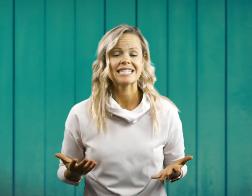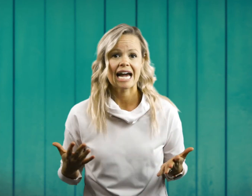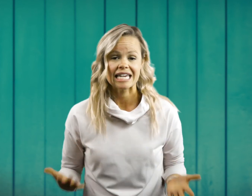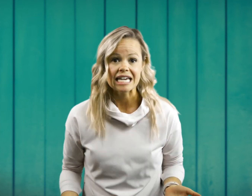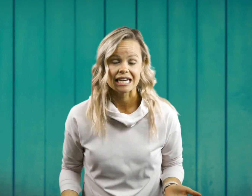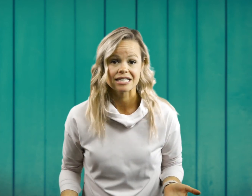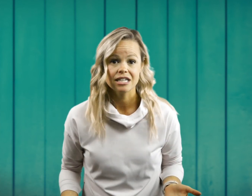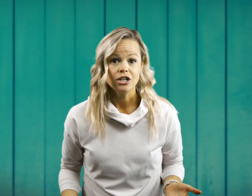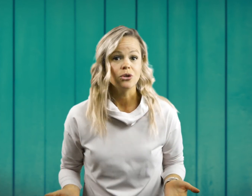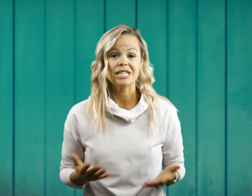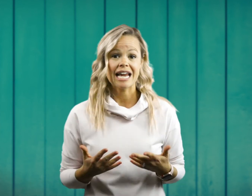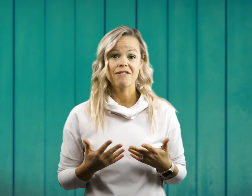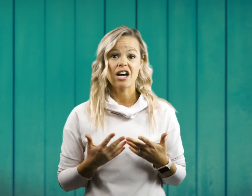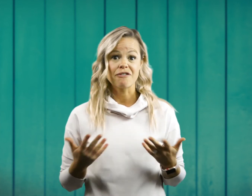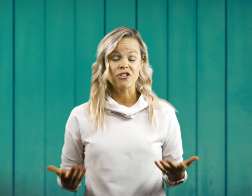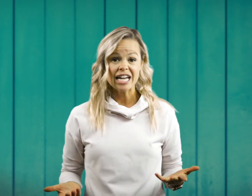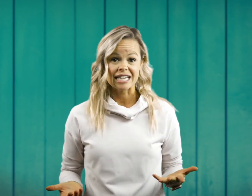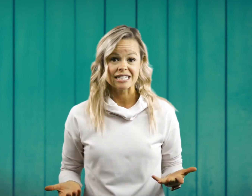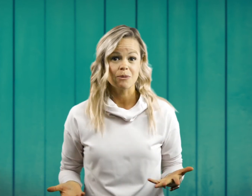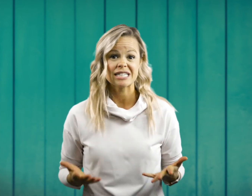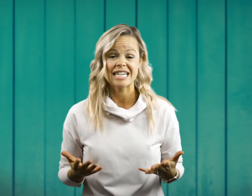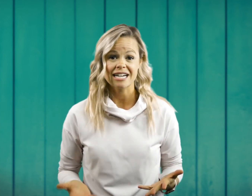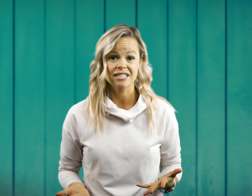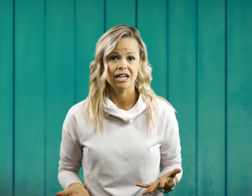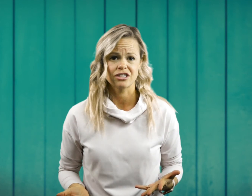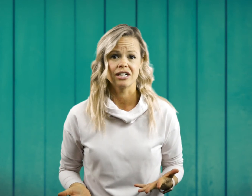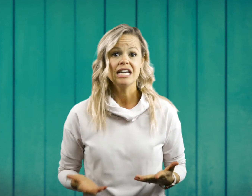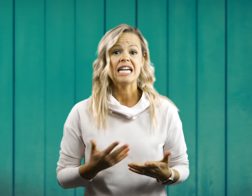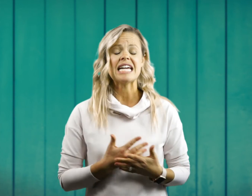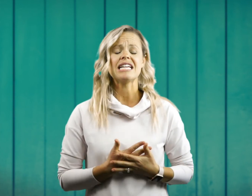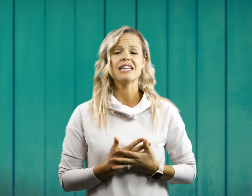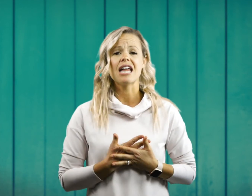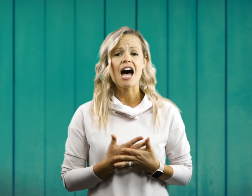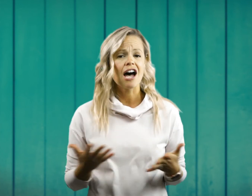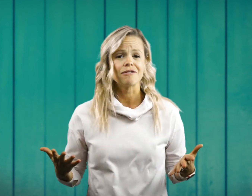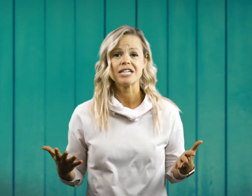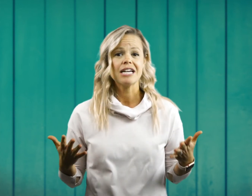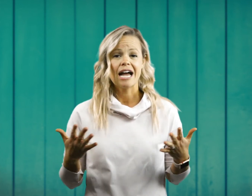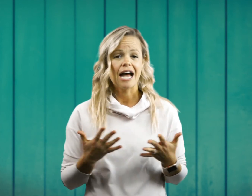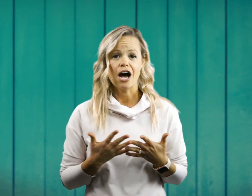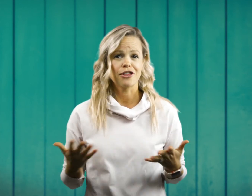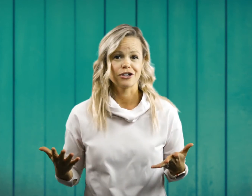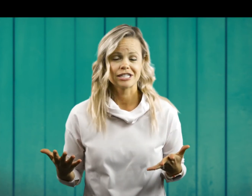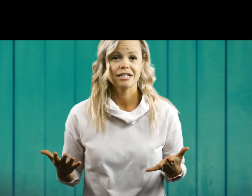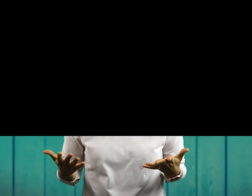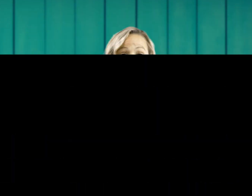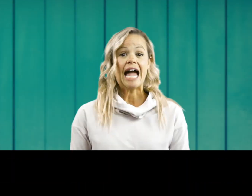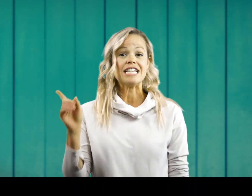Zacchaeus who didn't have a lot of friends. It was a tax collector. He loved others. And